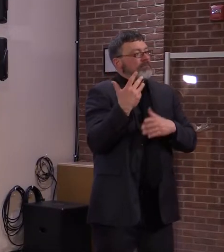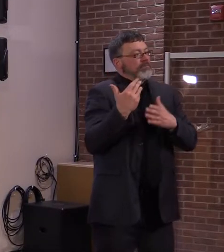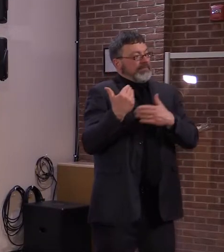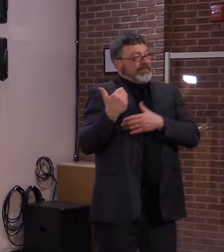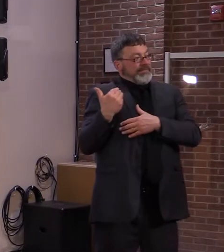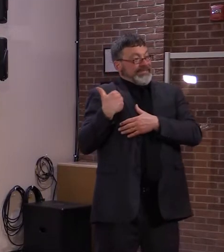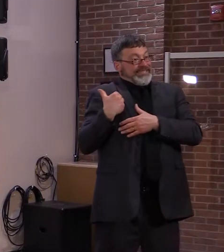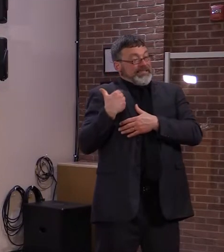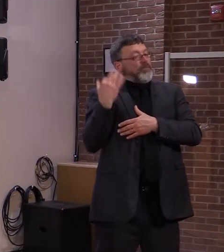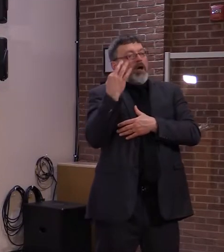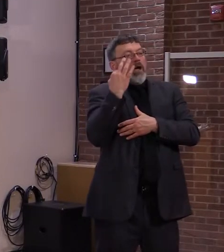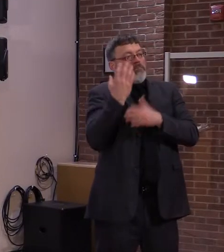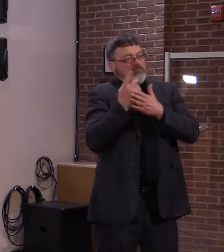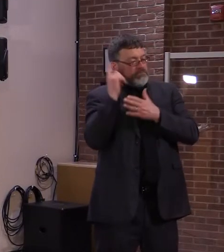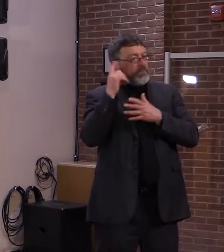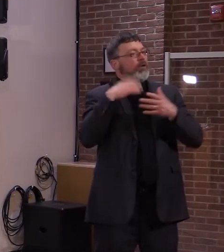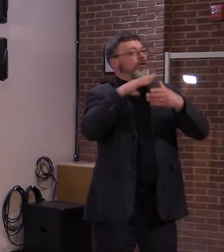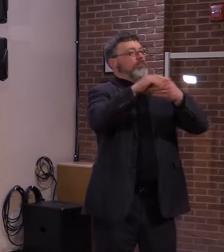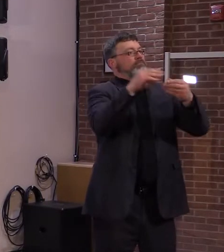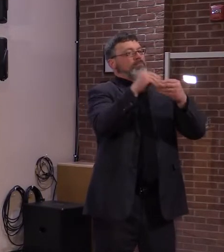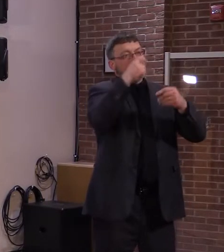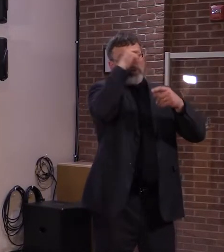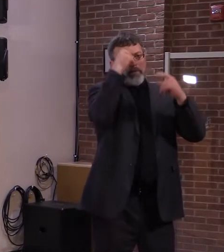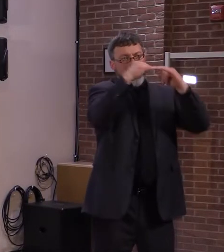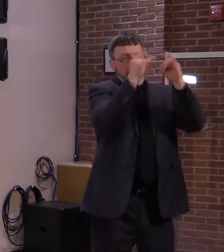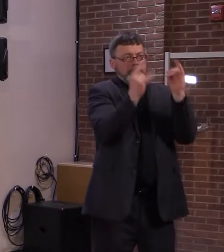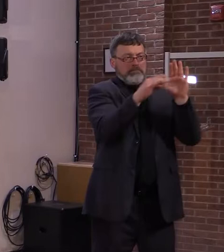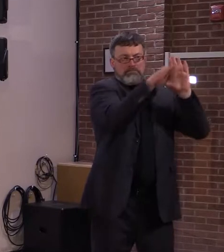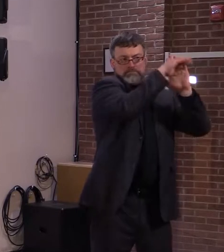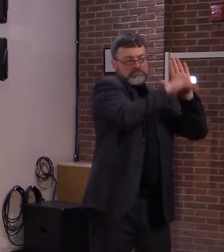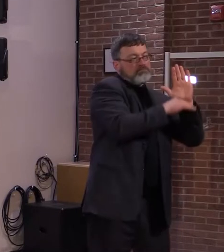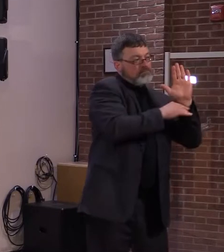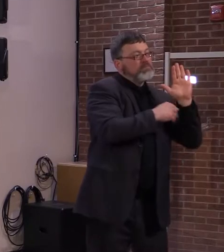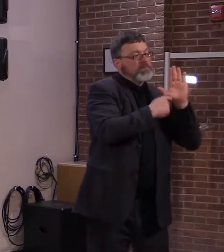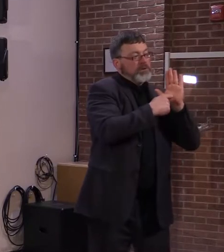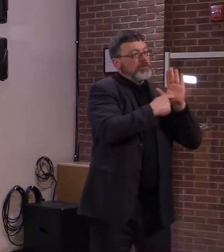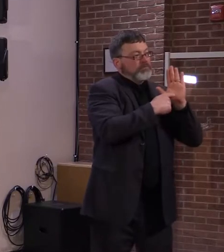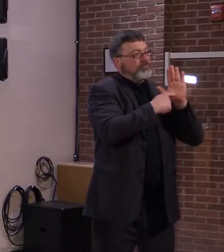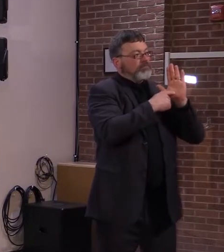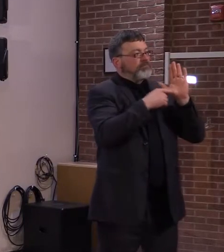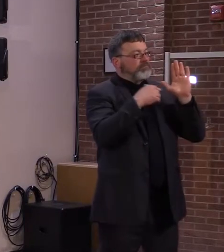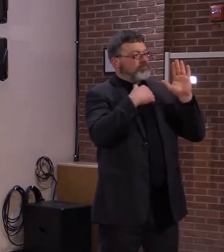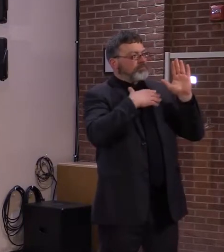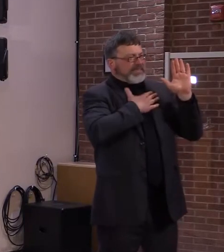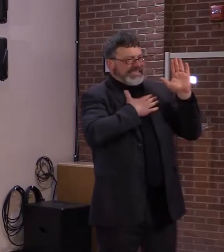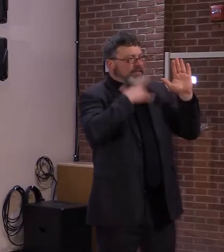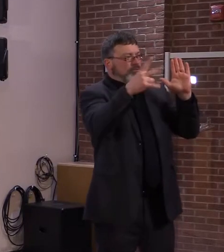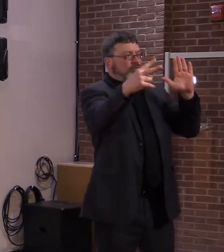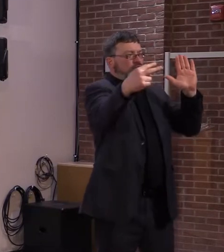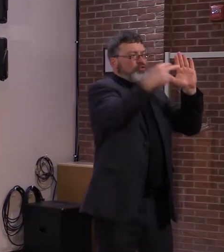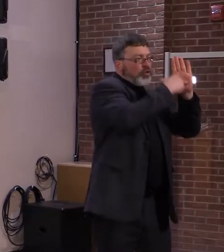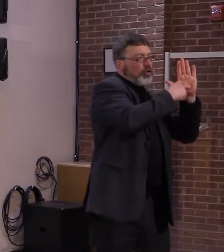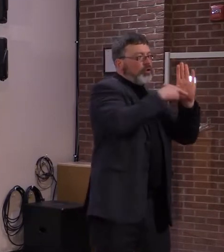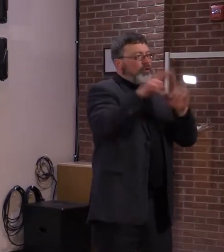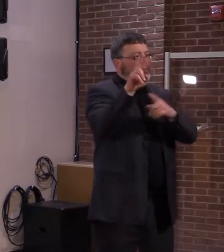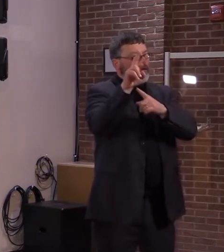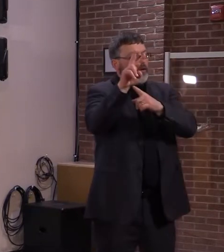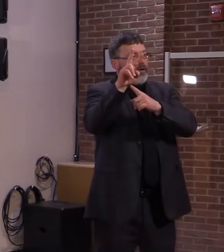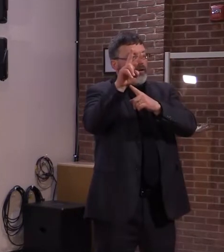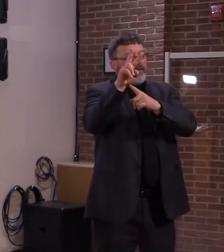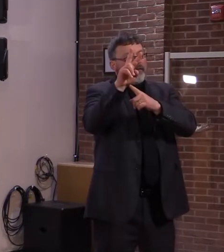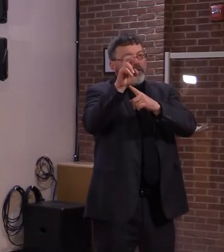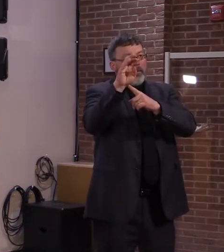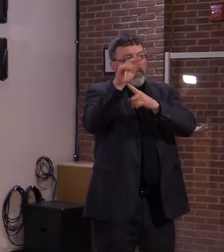Forward on our Vermont Forward webpage. This is important for our summer camps and programs